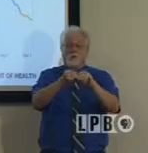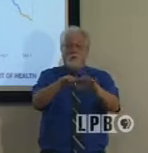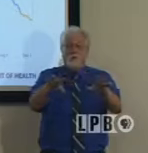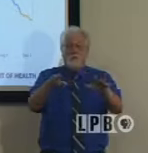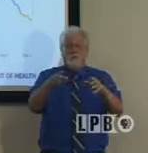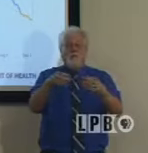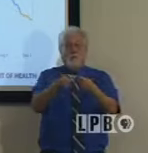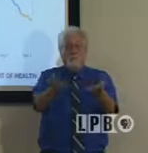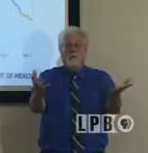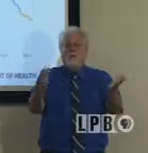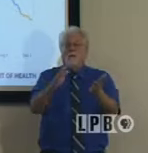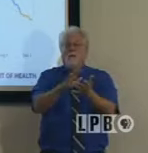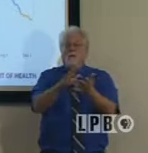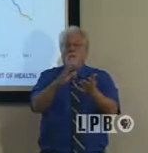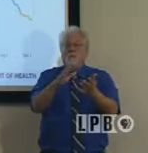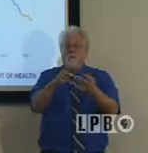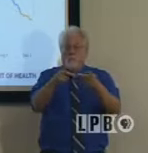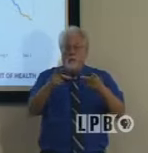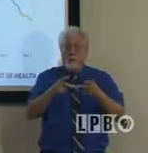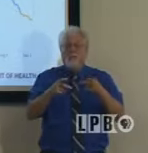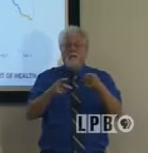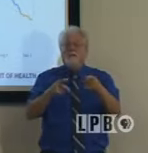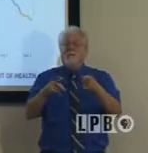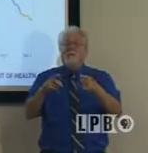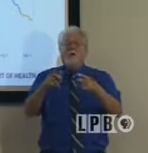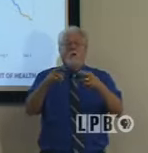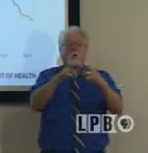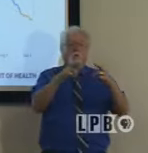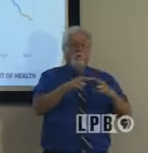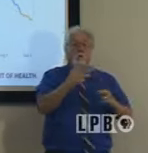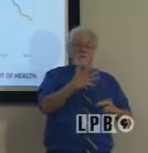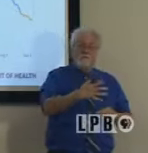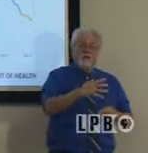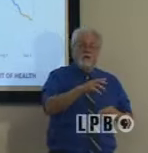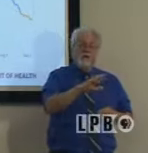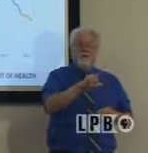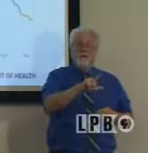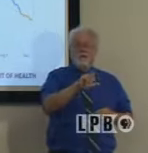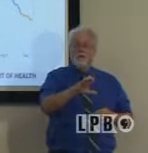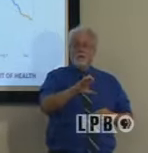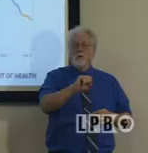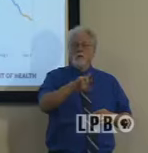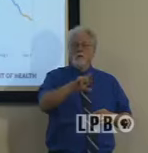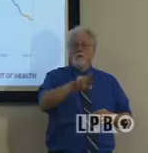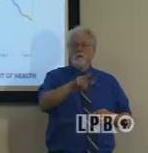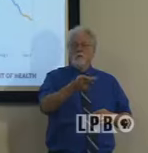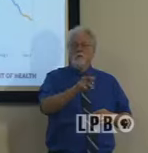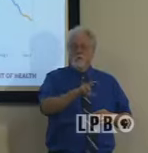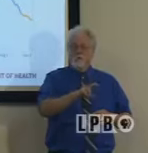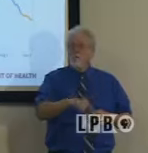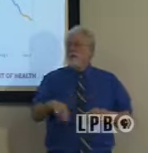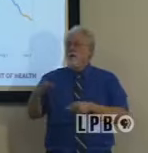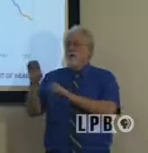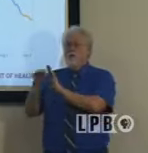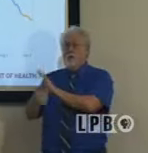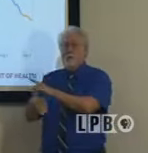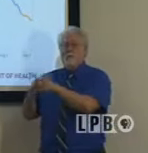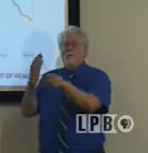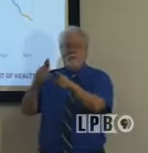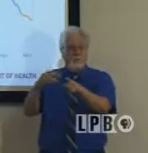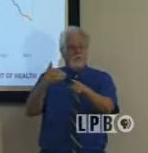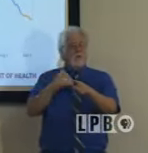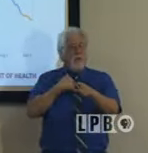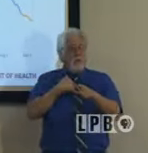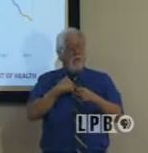Region 5 in the Acadiana region, we have testing sites in Lake Charles and in Sulphur. If you're in New Orleans, if you're in Baton Rouge, we have testing that's available for you